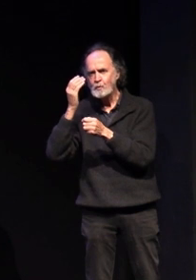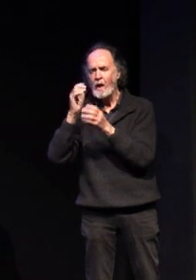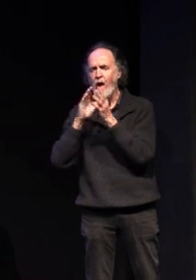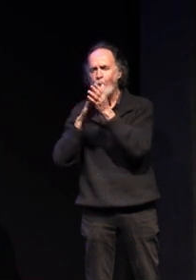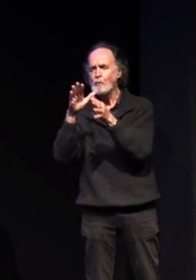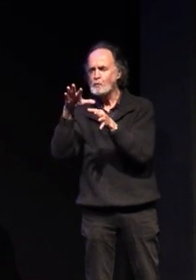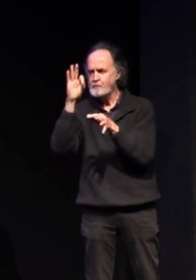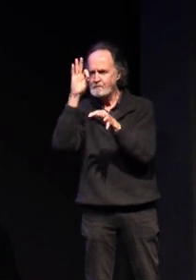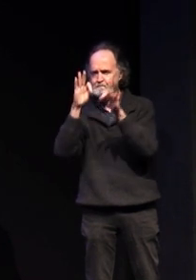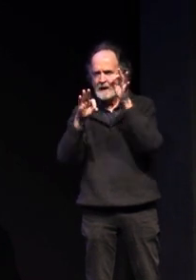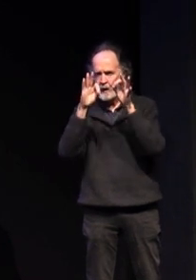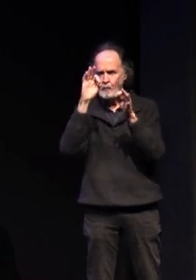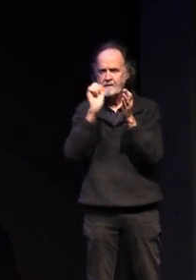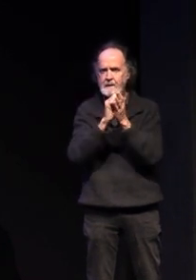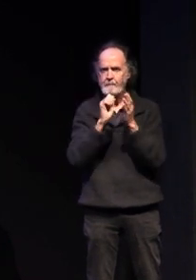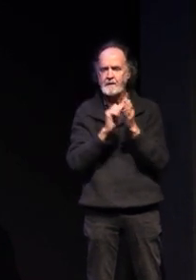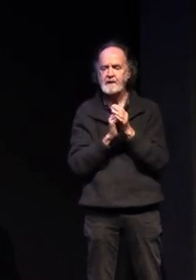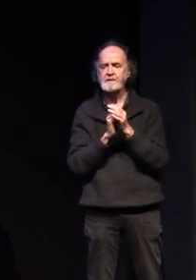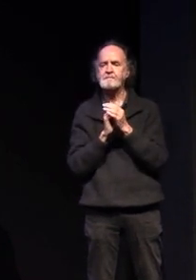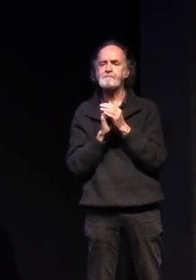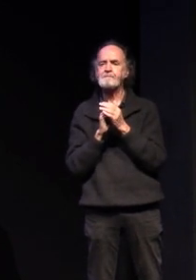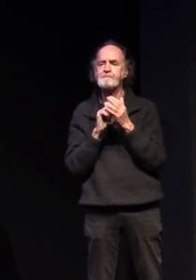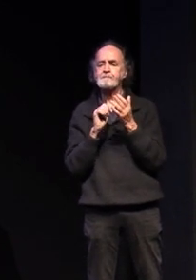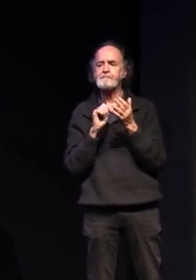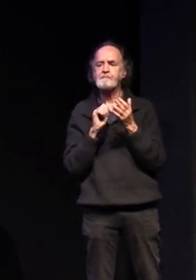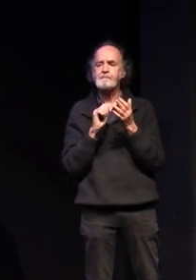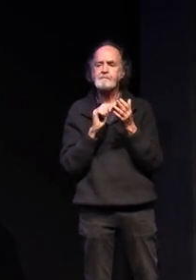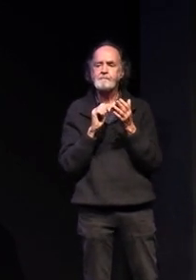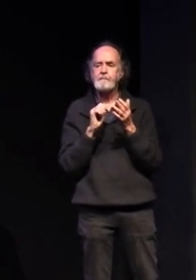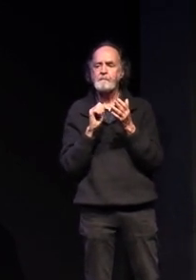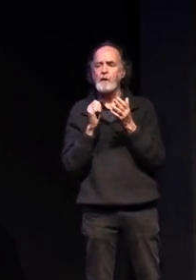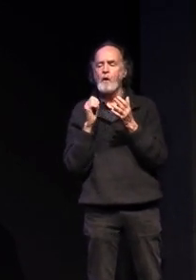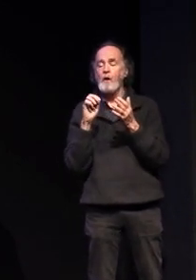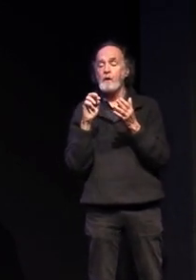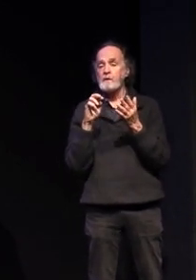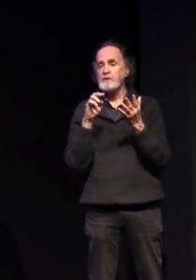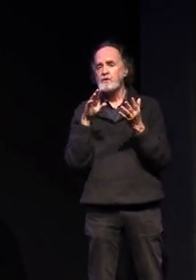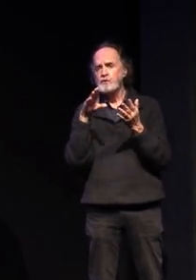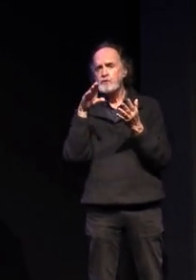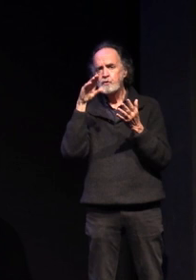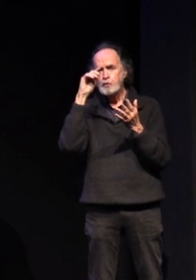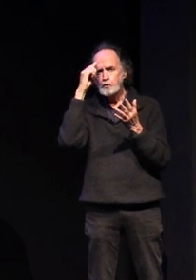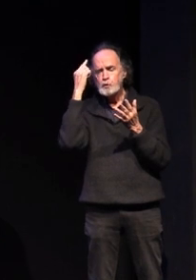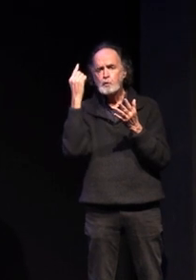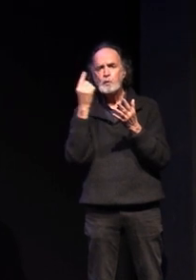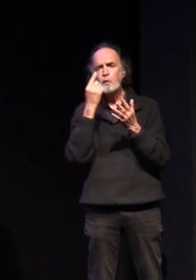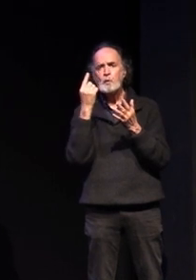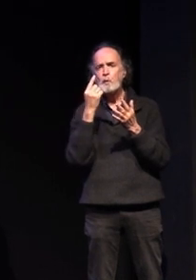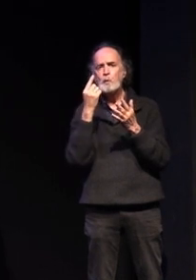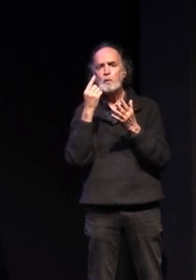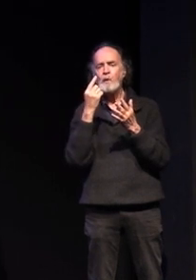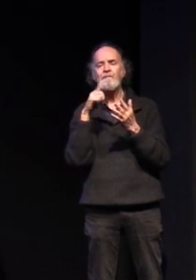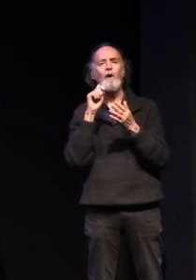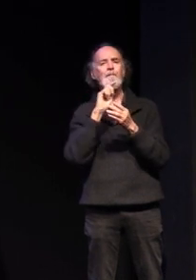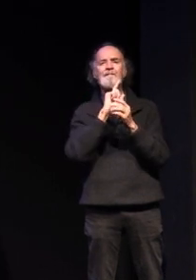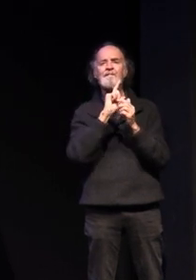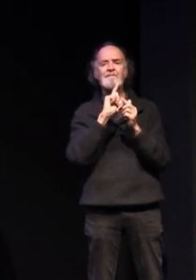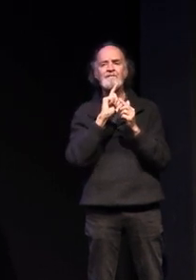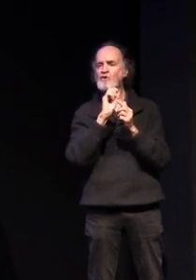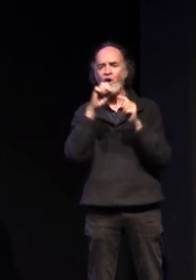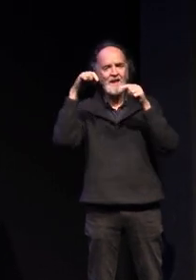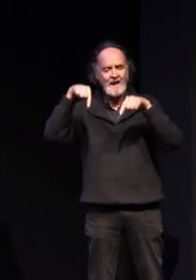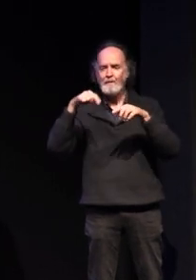there's also other resources available for them for students who are not in one of our seven to ten college our um